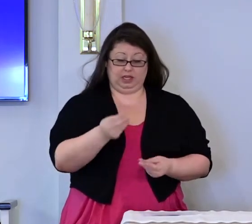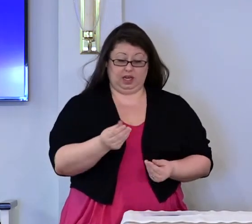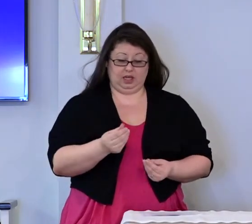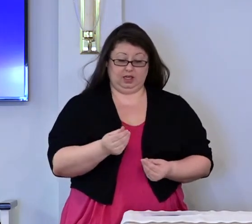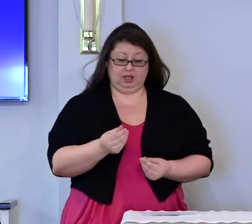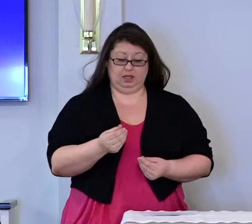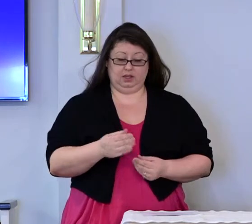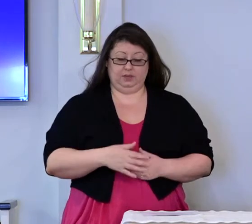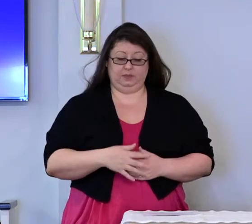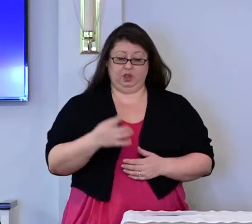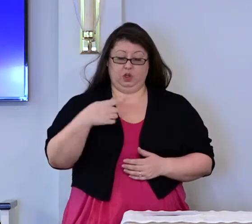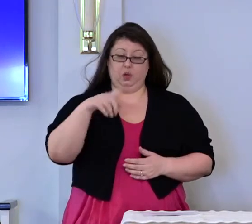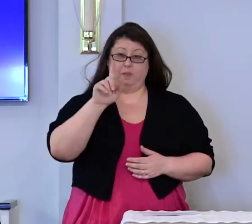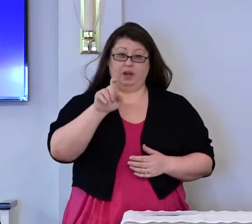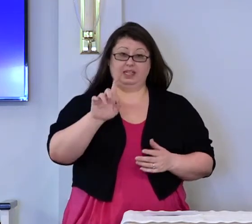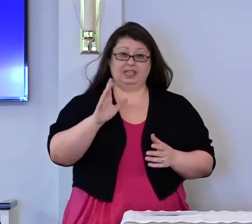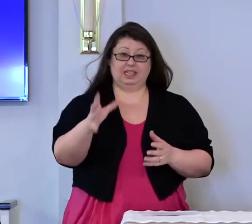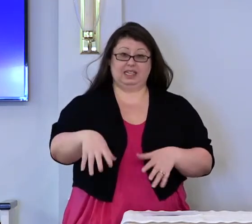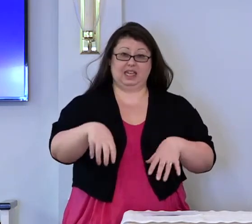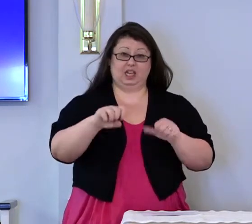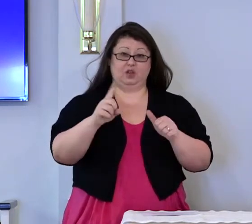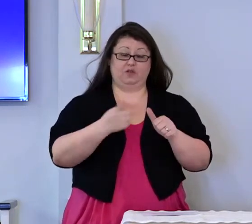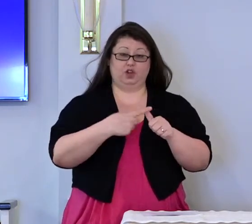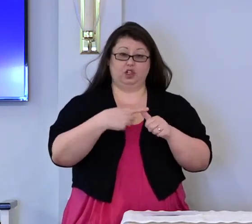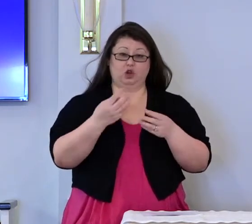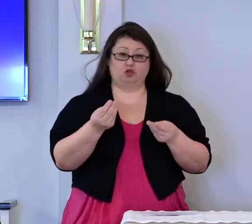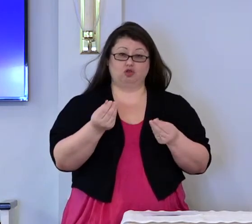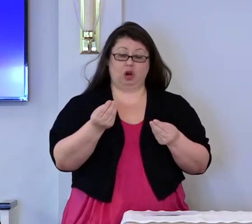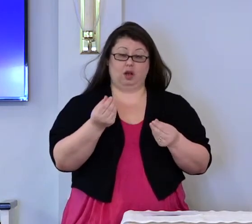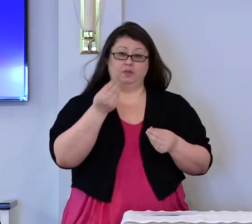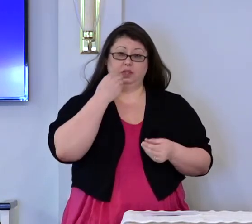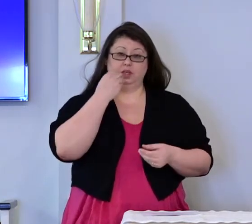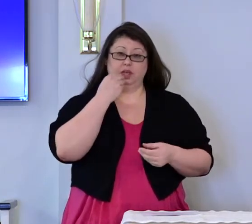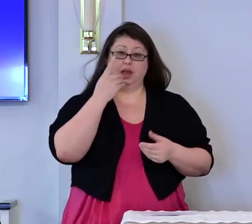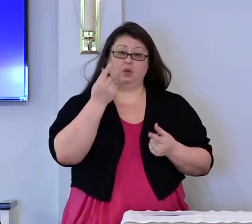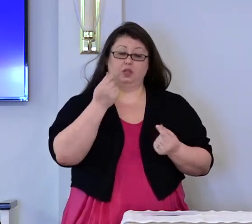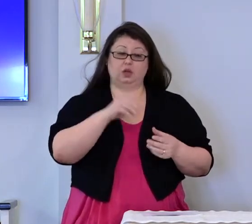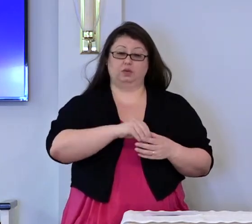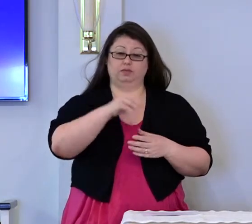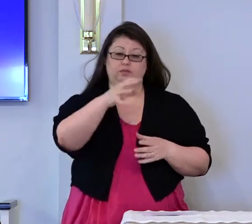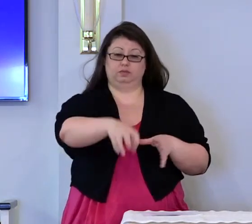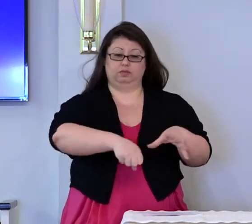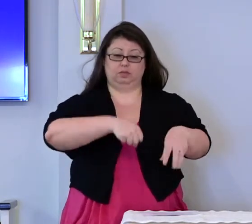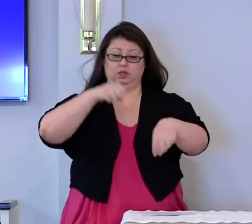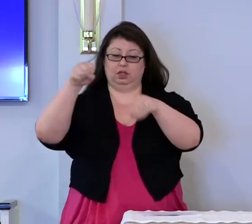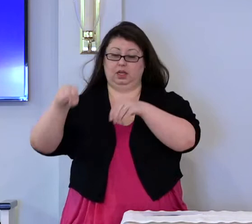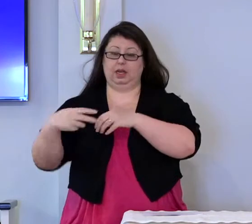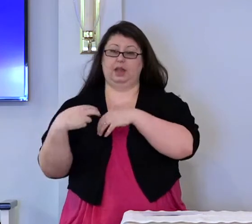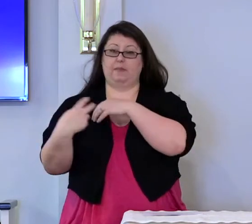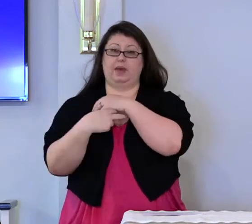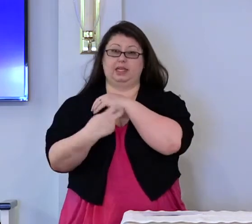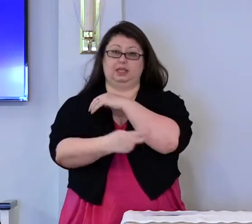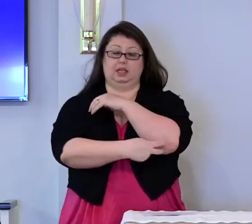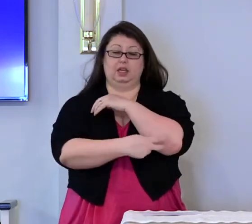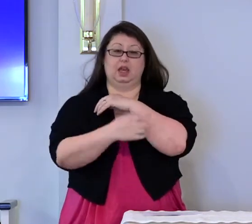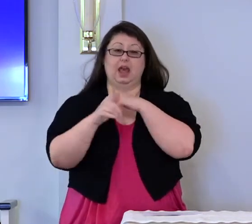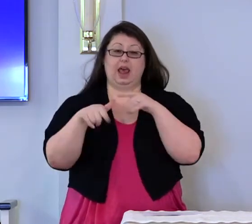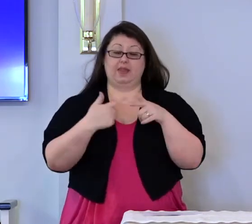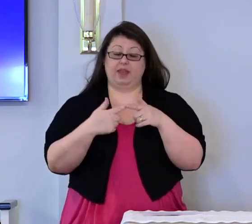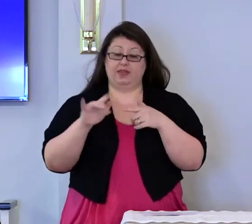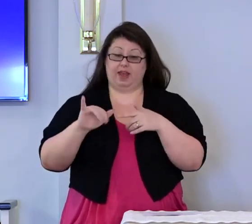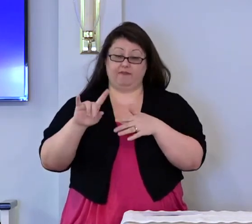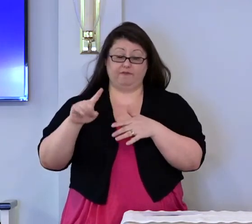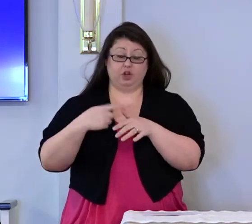You must take the first crops and put them in baskets. Then take that first part of your